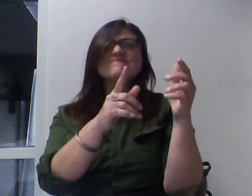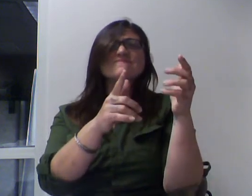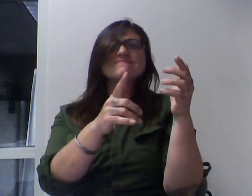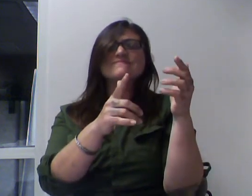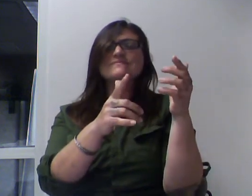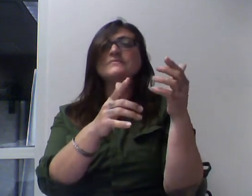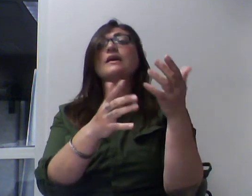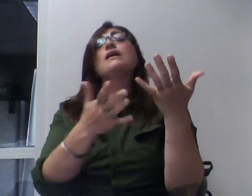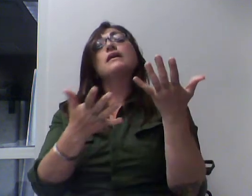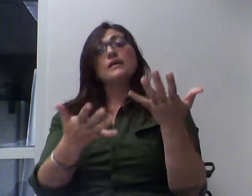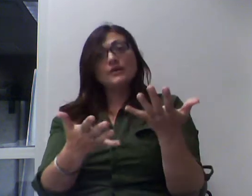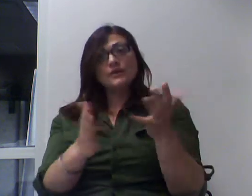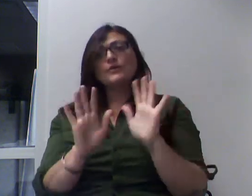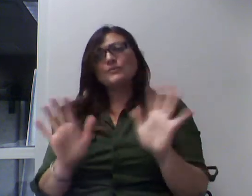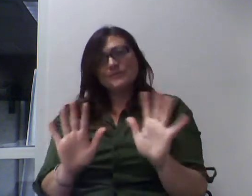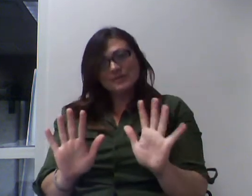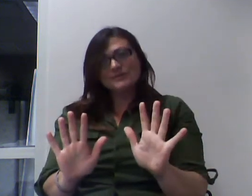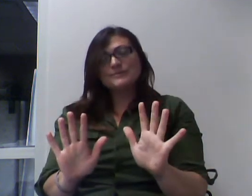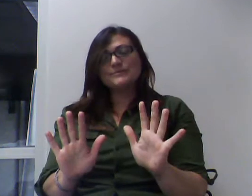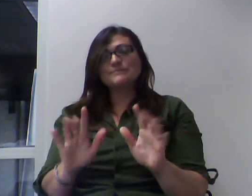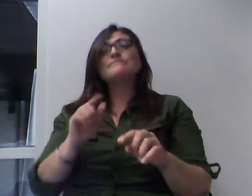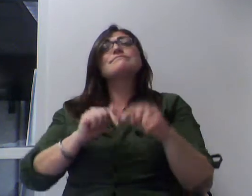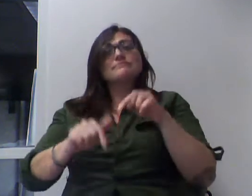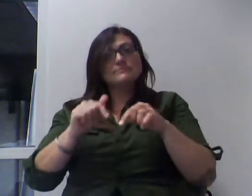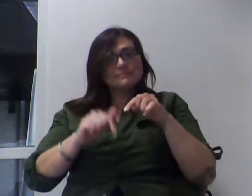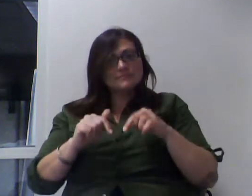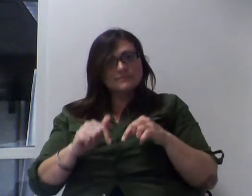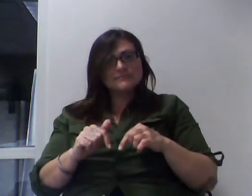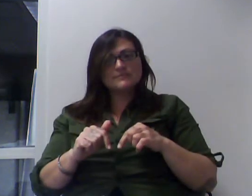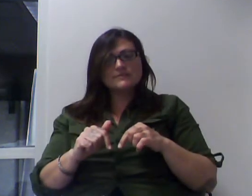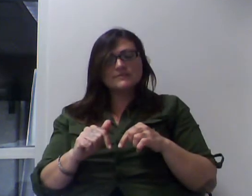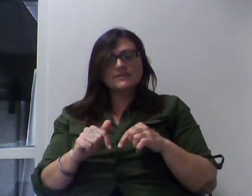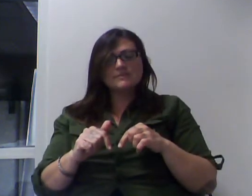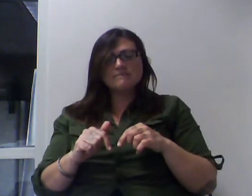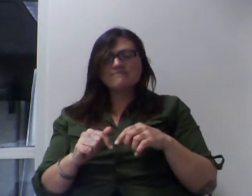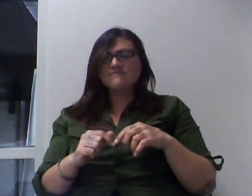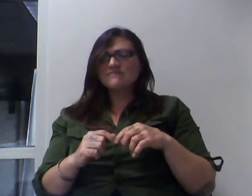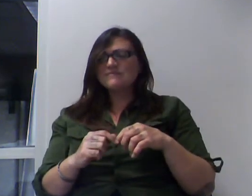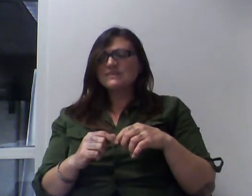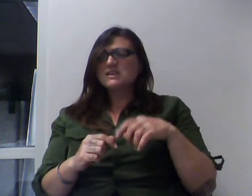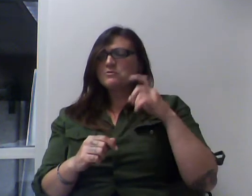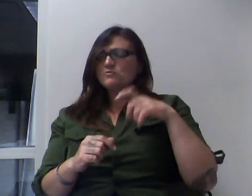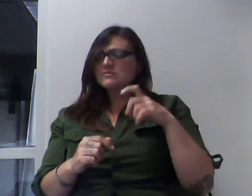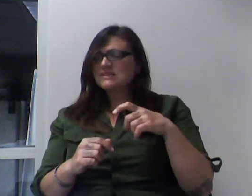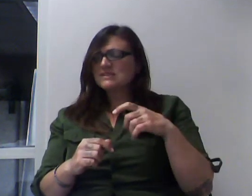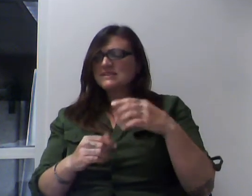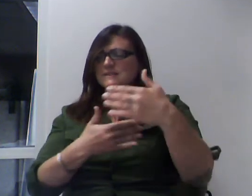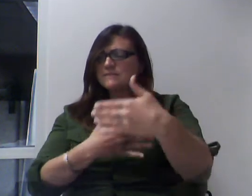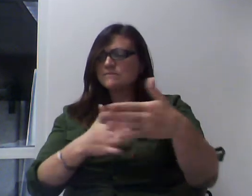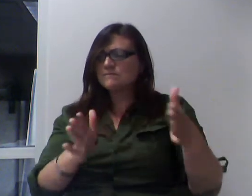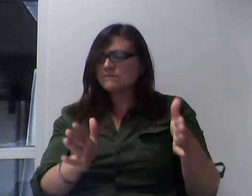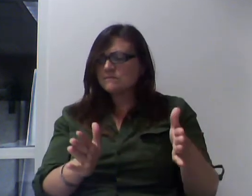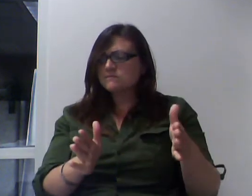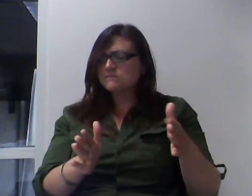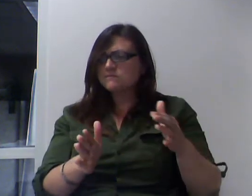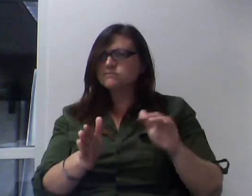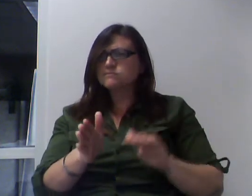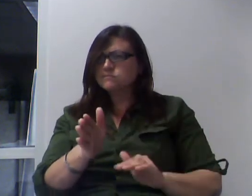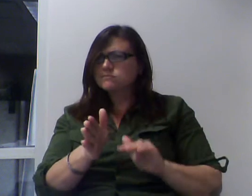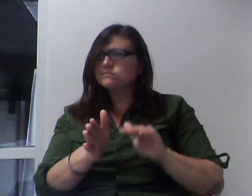Okay. Okay, we don't know. We've got to have something that takes up space. Because we're going to fill this up.